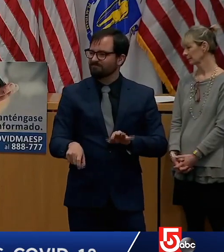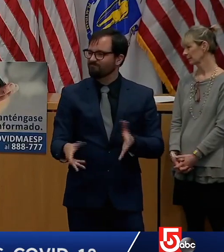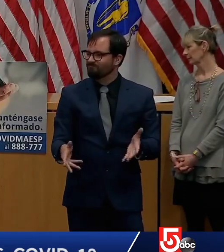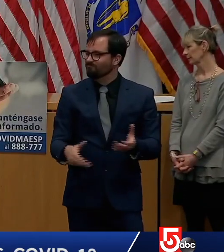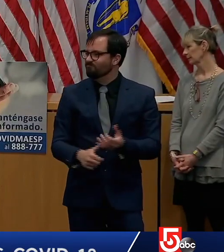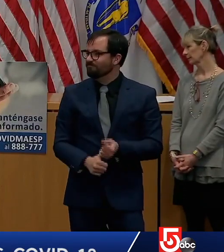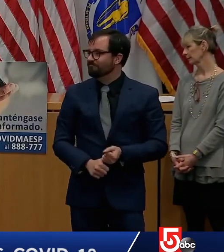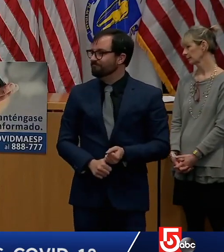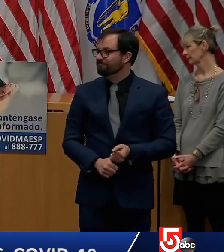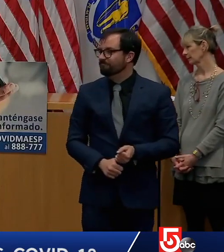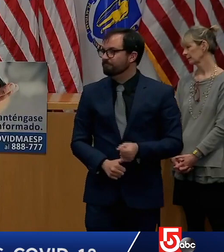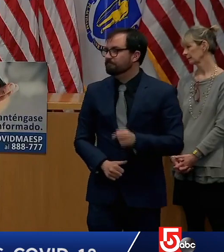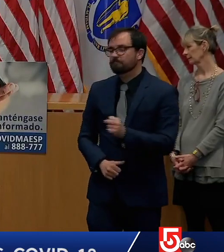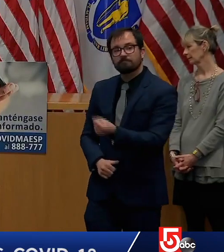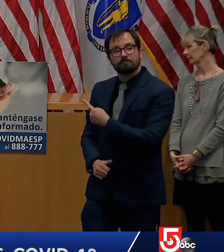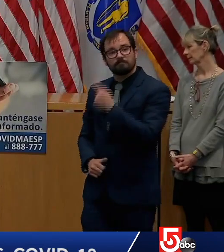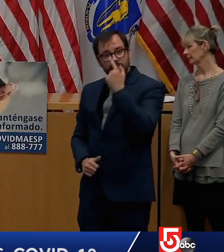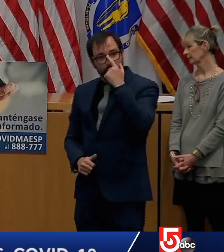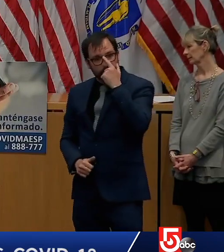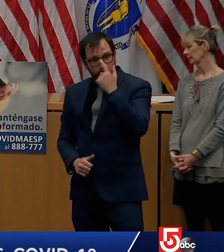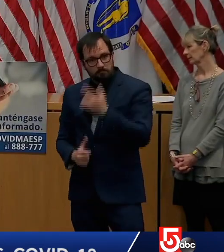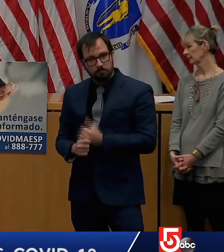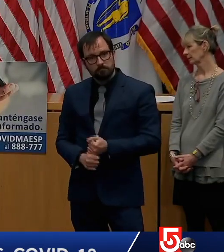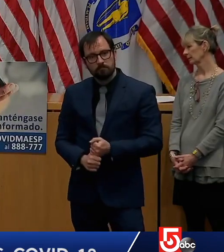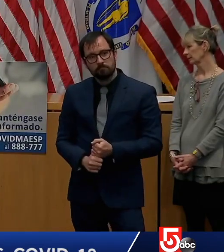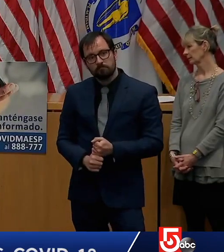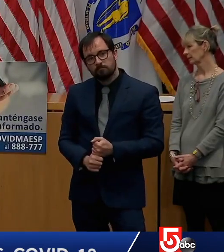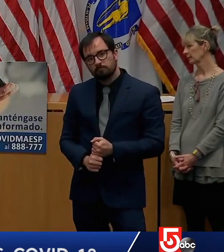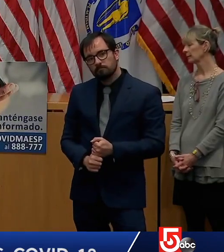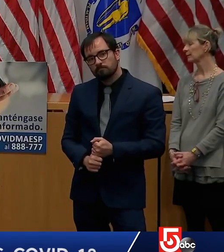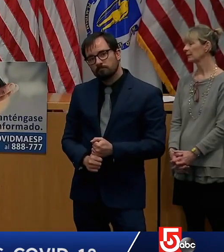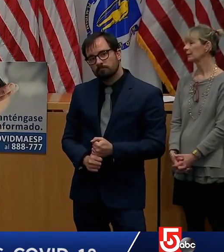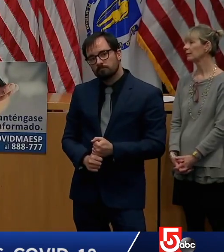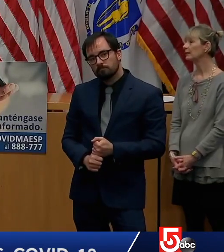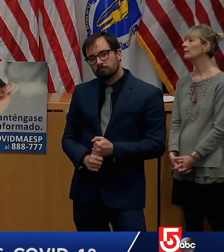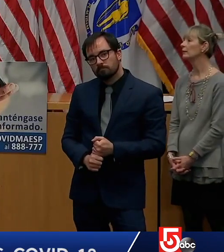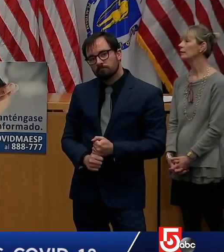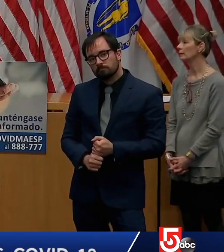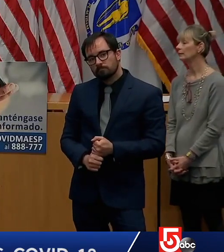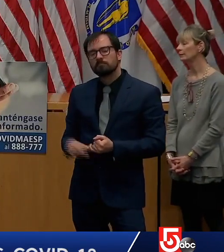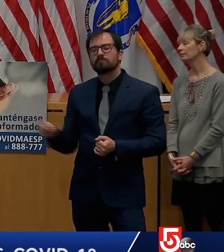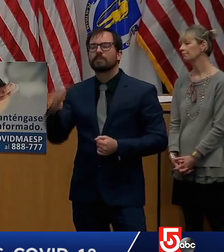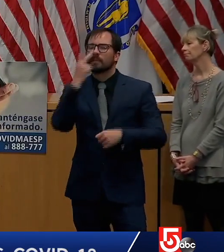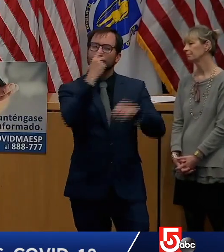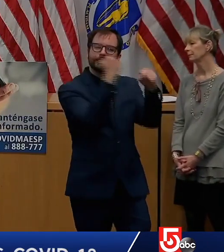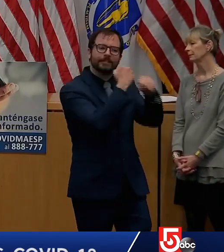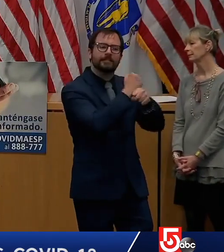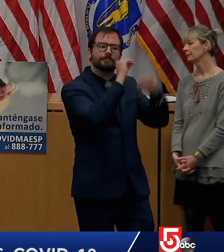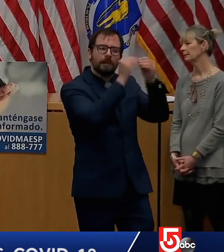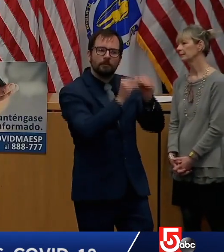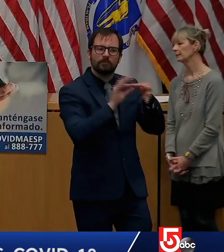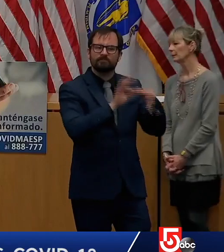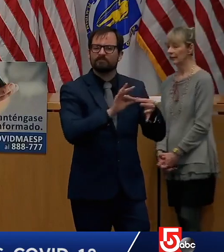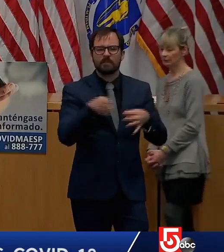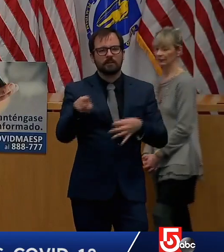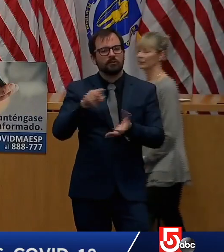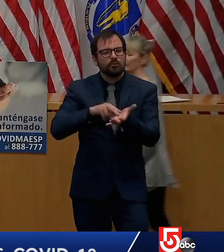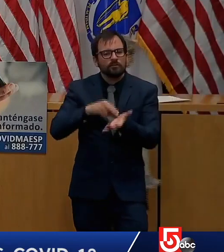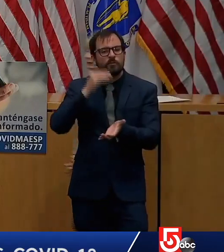facilities and the number of staff and also residents who are infected at this facility. Why was that removed?